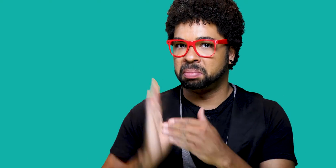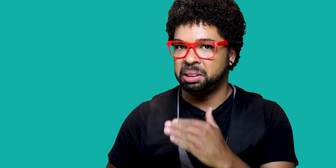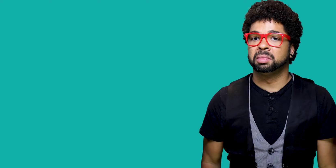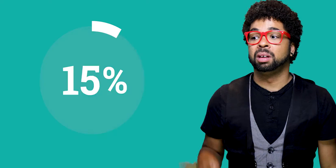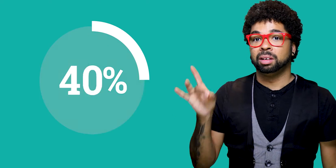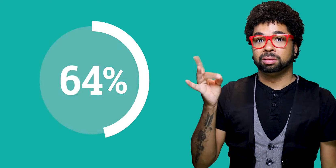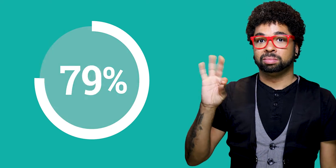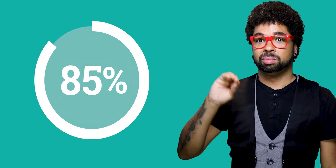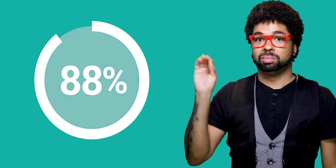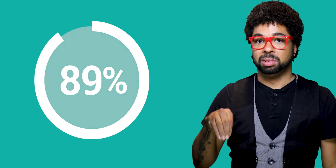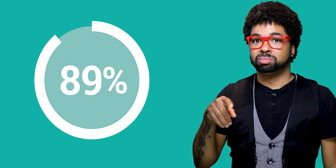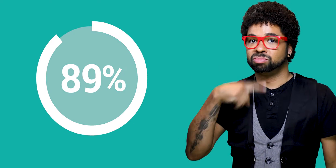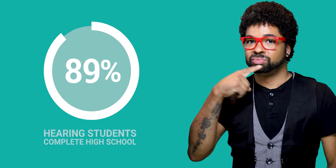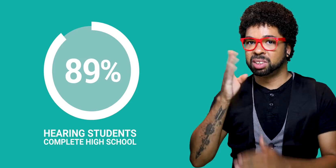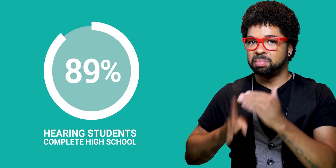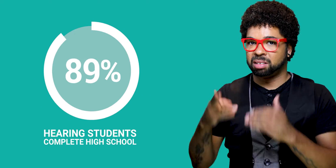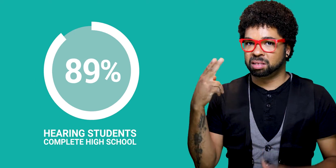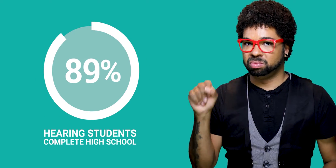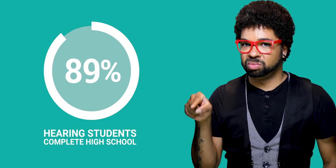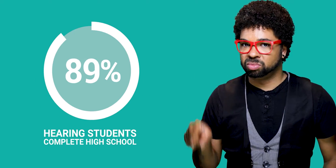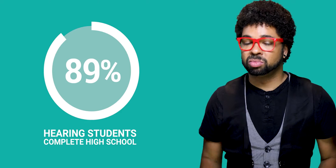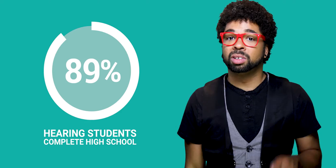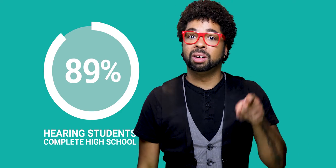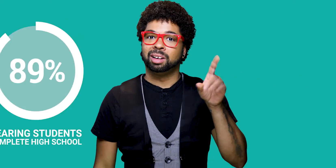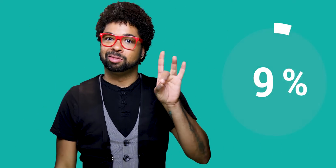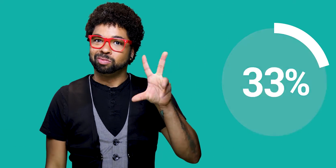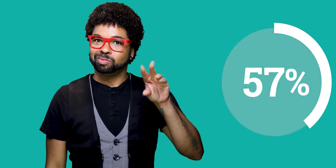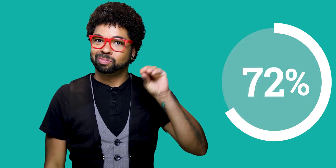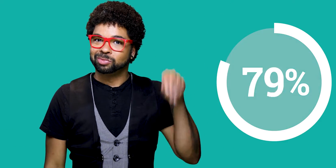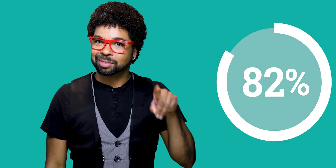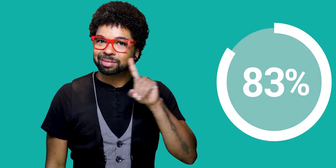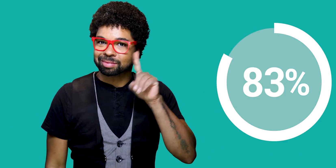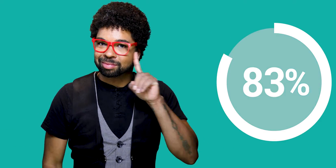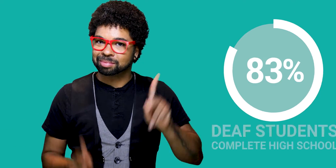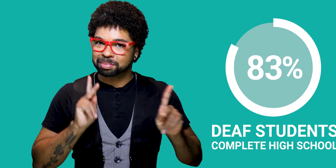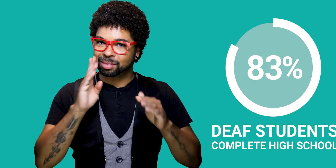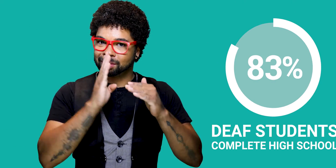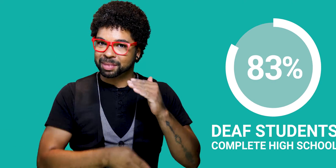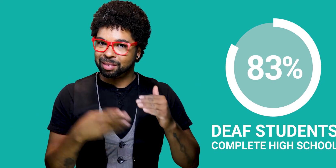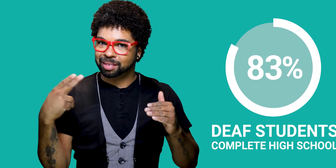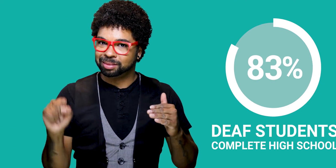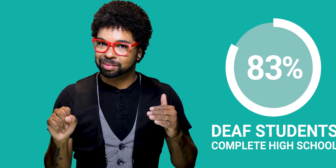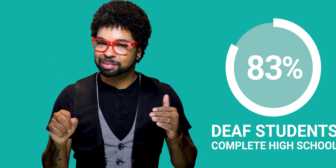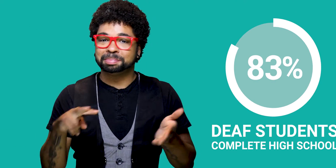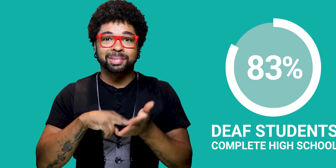completion rates. 89% of hearing students complete high school, while that number is 83%